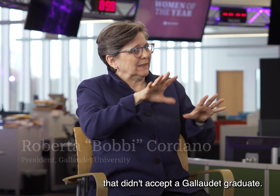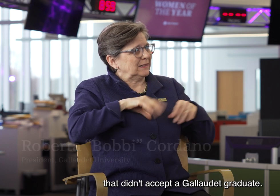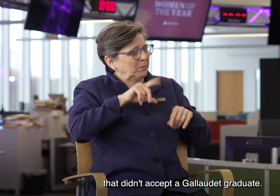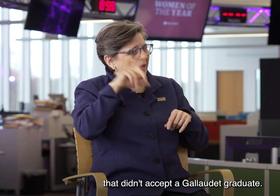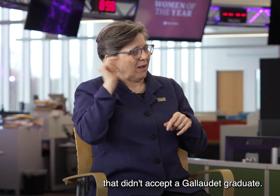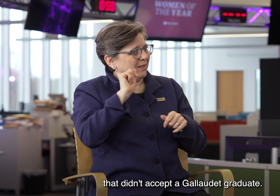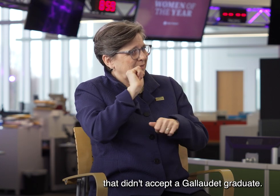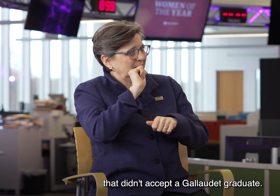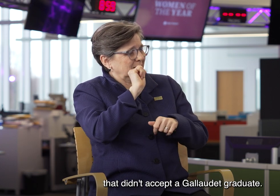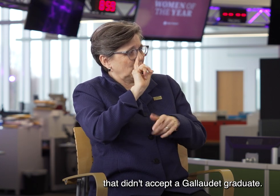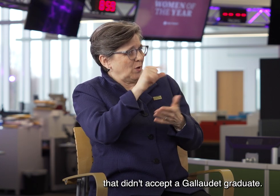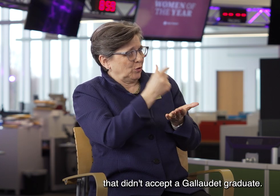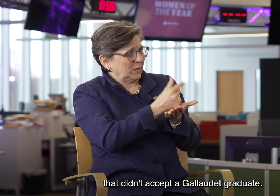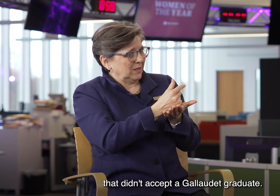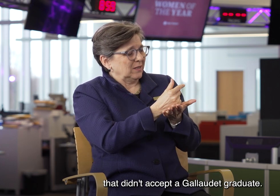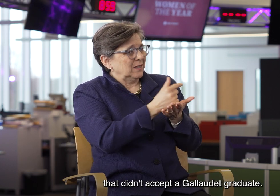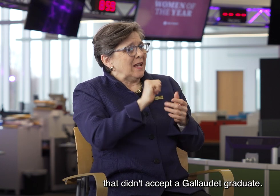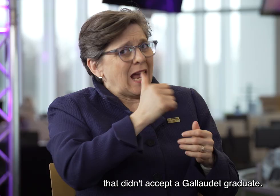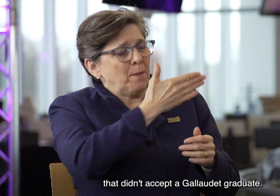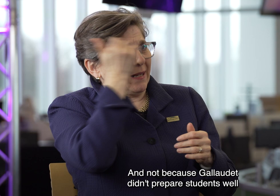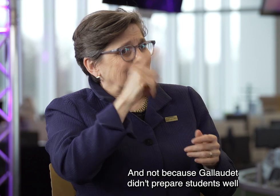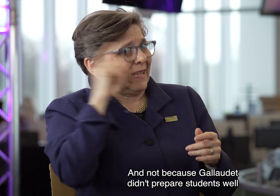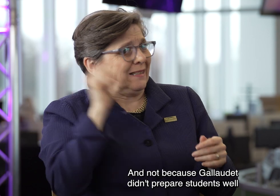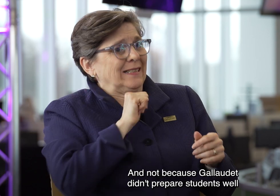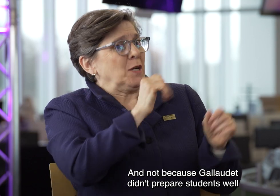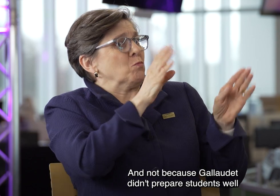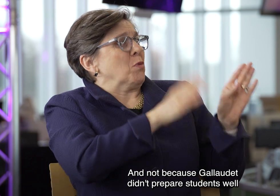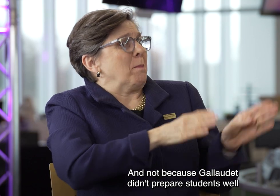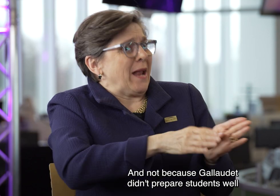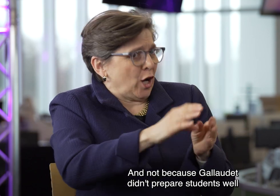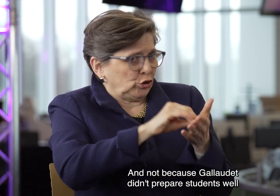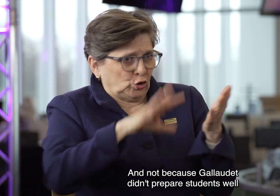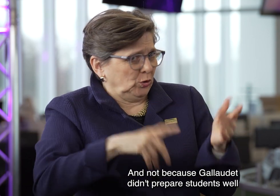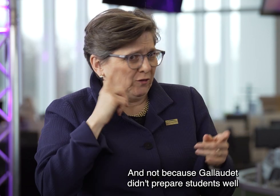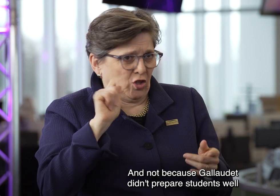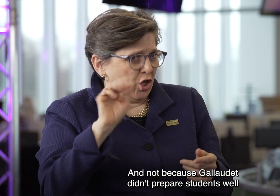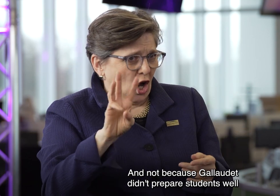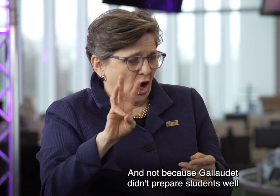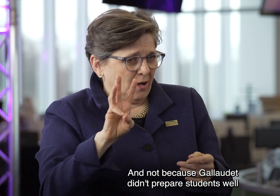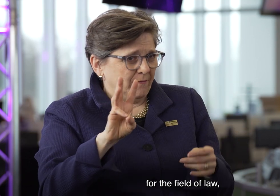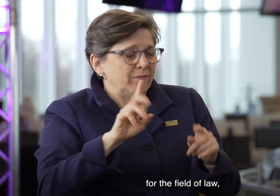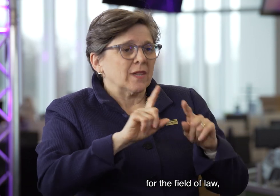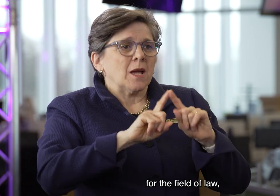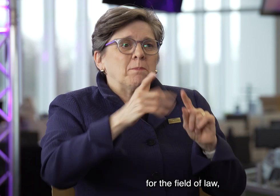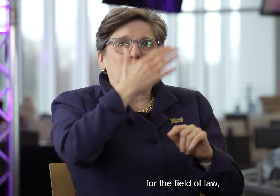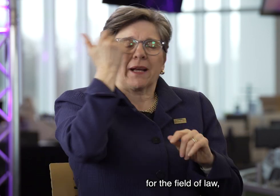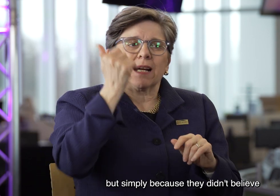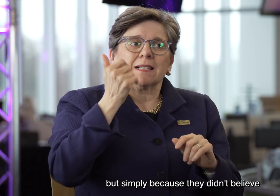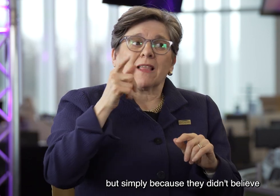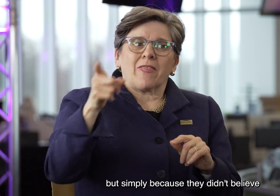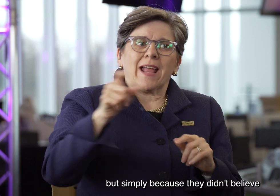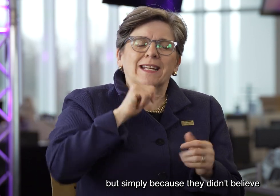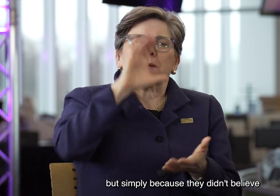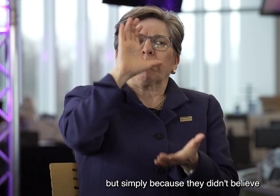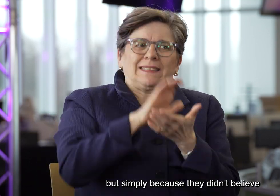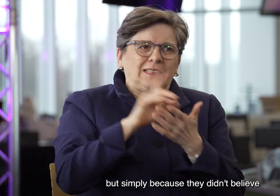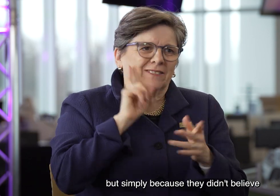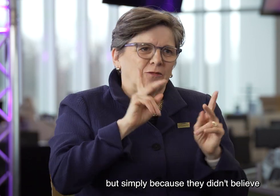schools that didn't accept a Gallaudet graduate. Not because the Gallaudet didn't prepare students well for the field of law, but simply because they didn't